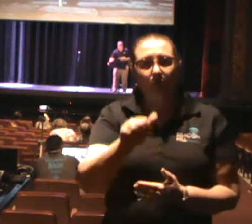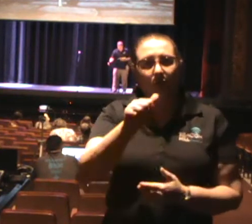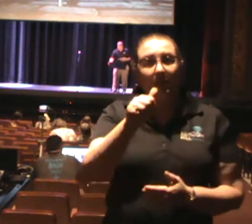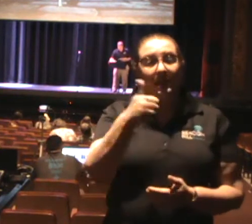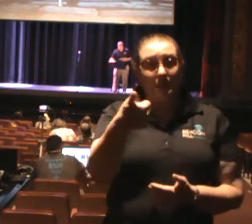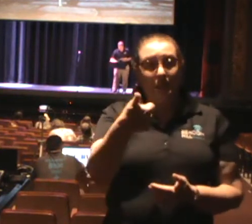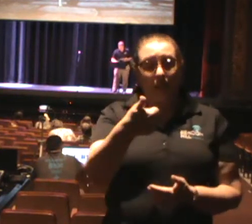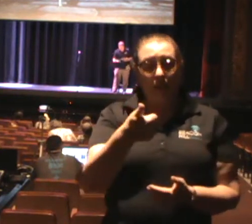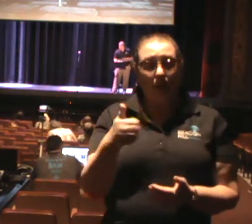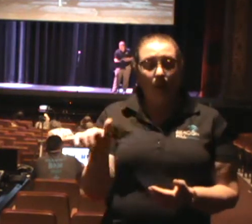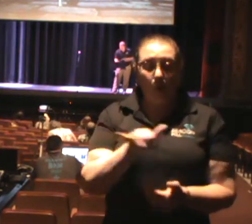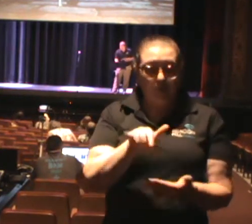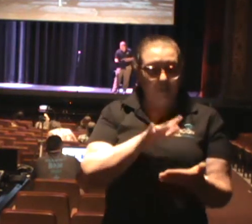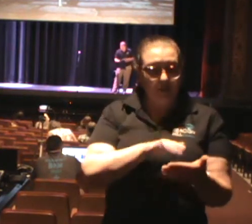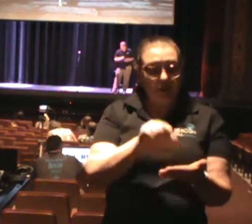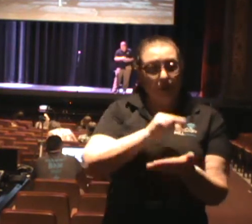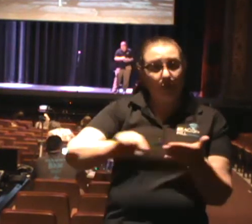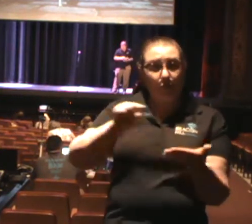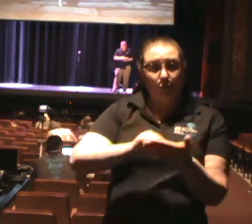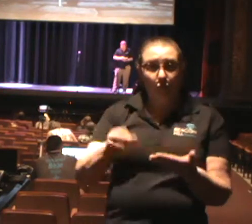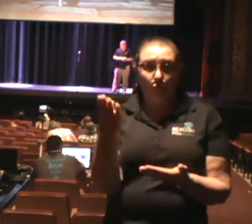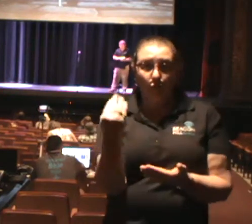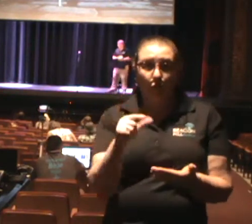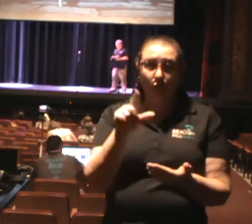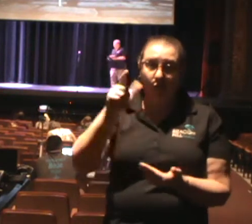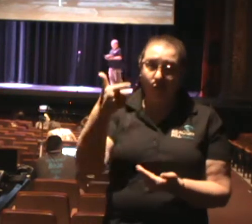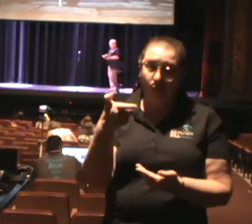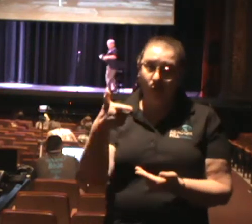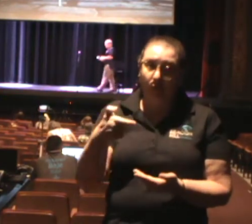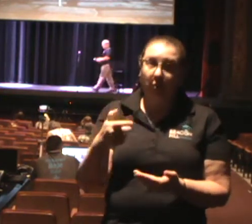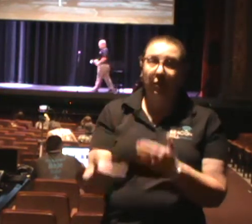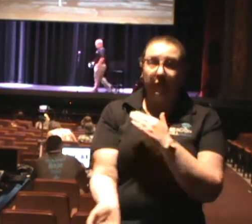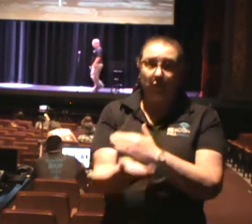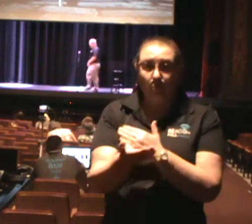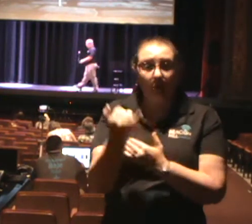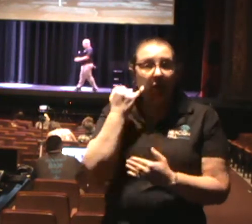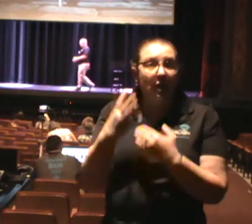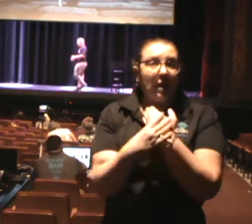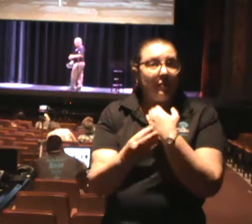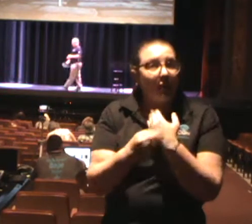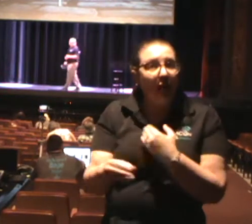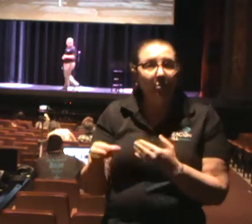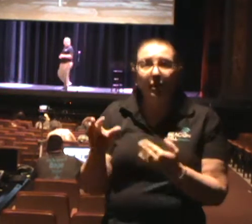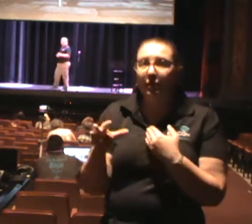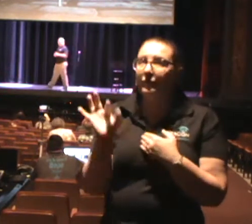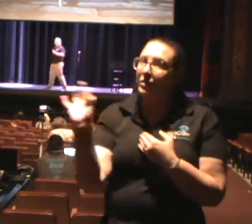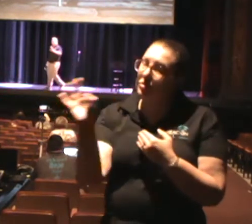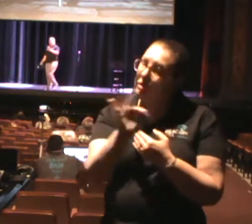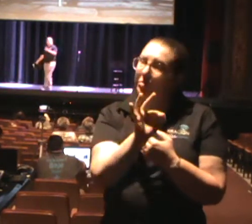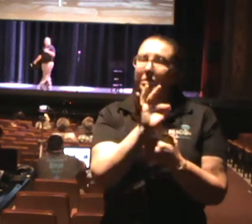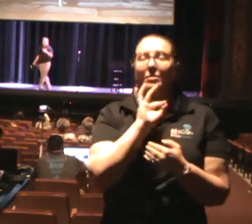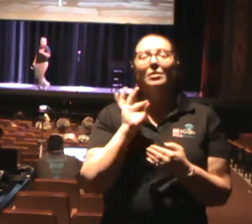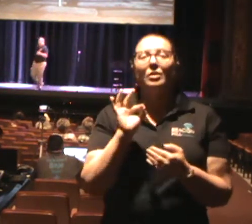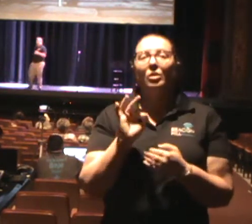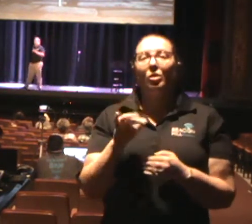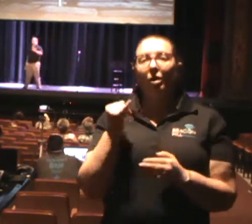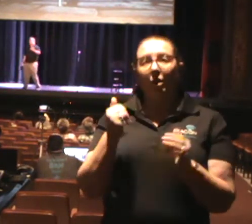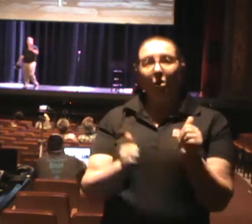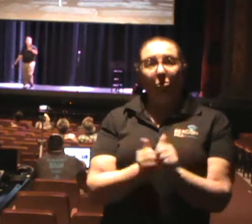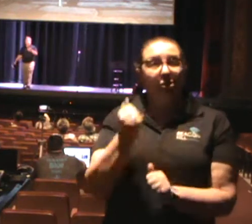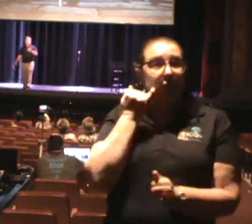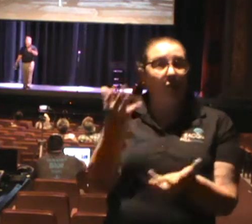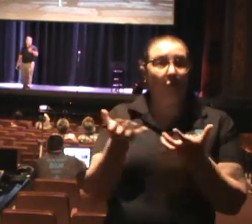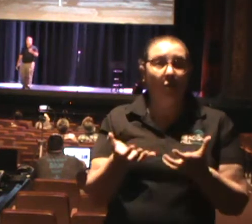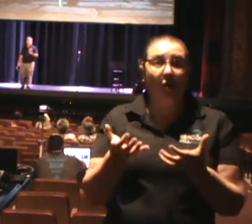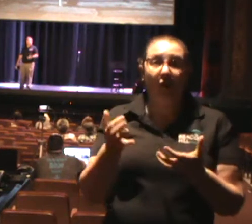10, where I will be studying verses 14 through 21 this morning. And if you've got a copy of today's sermon manuscript, which, by the way, if you want one,